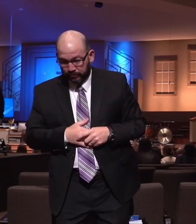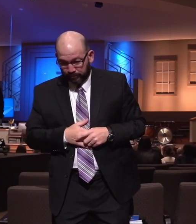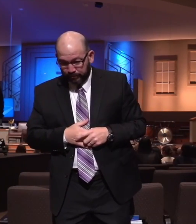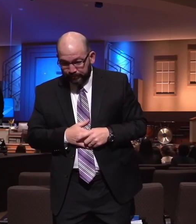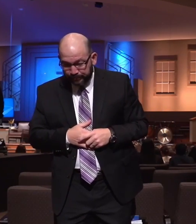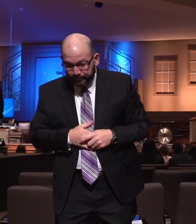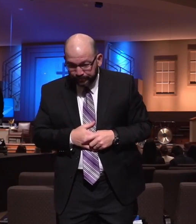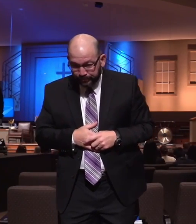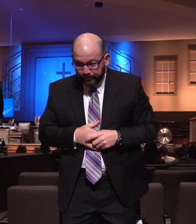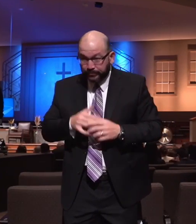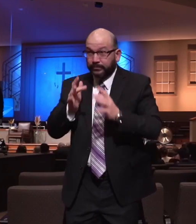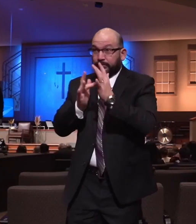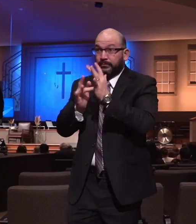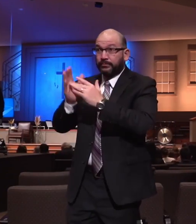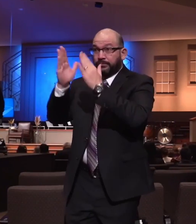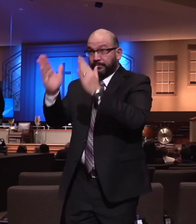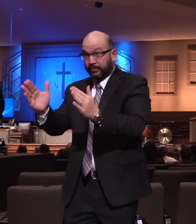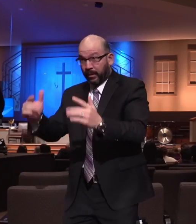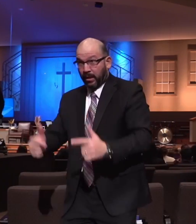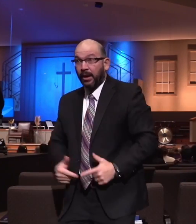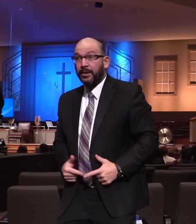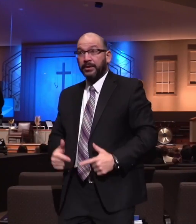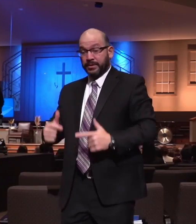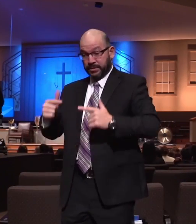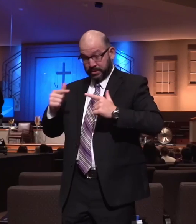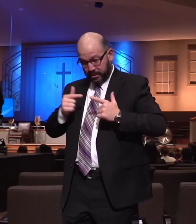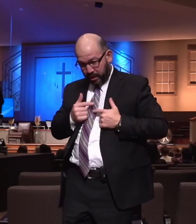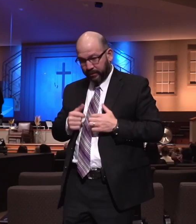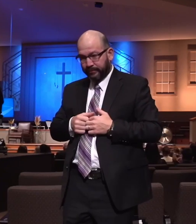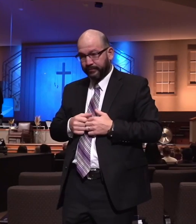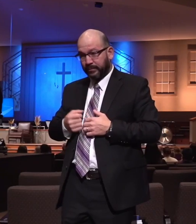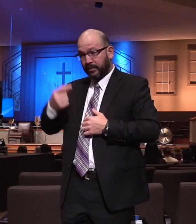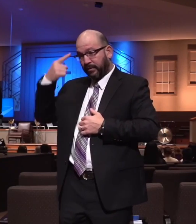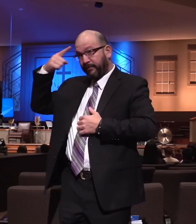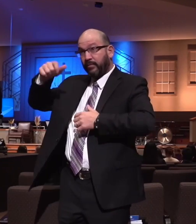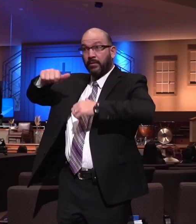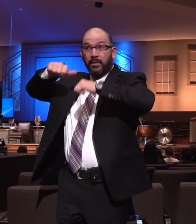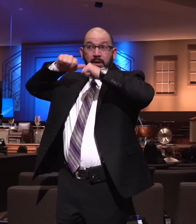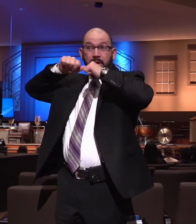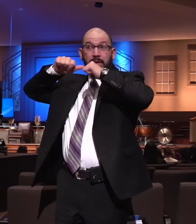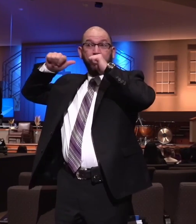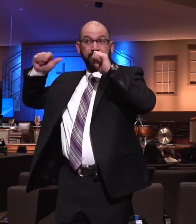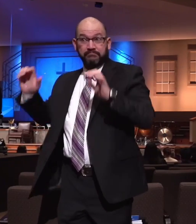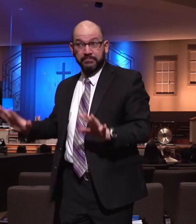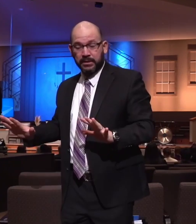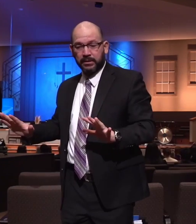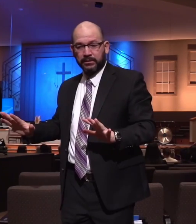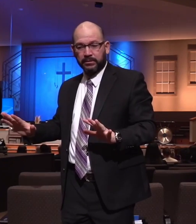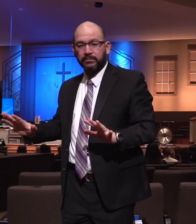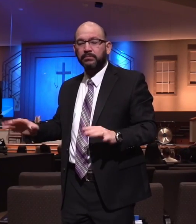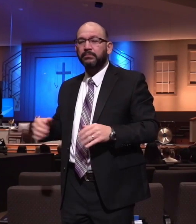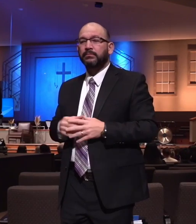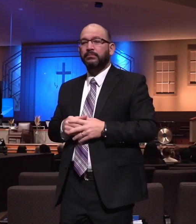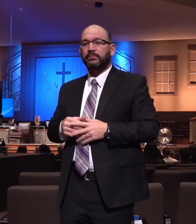Christian living, in order to be blessed, must be constantly assessed.